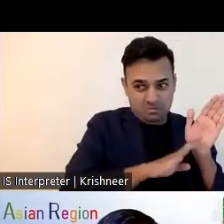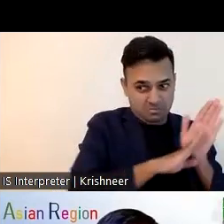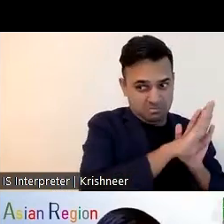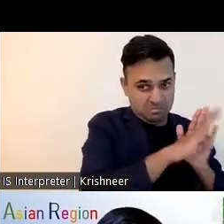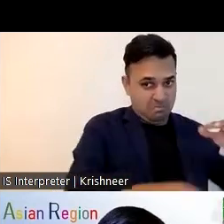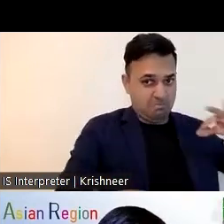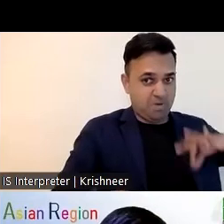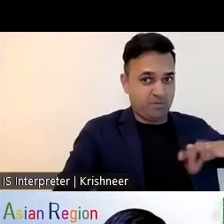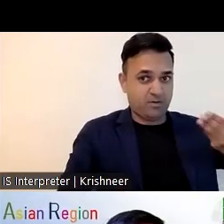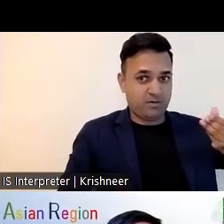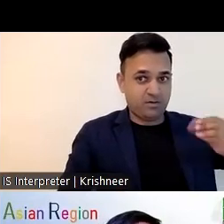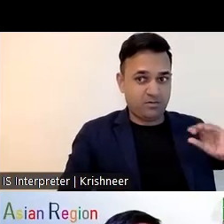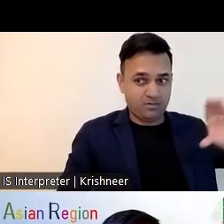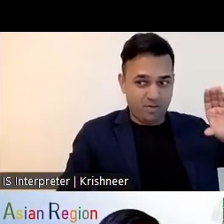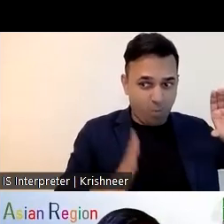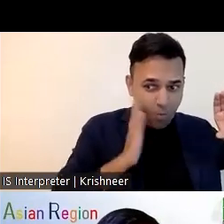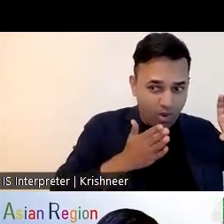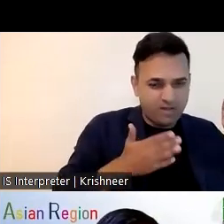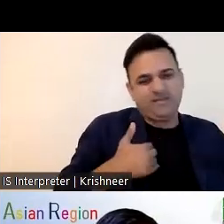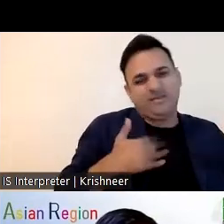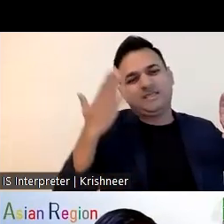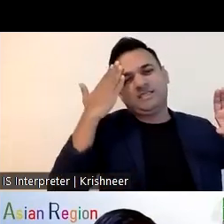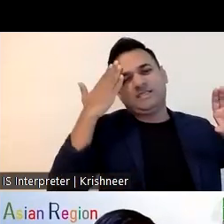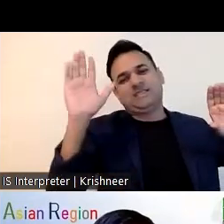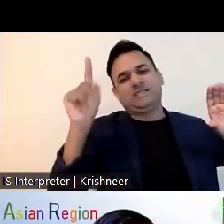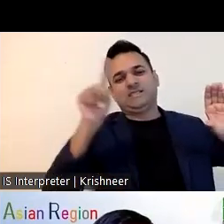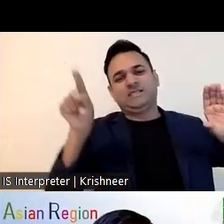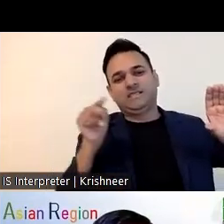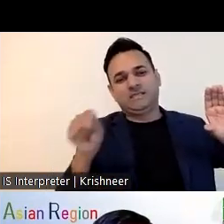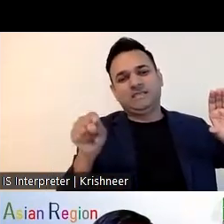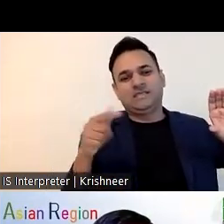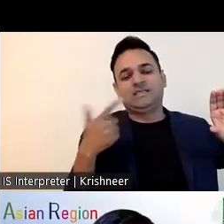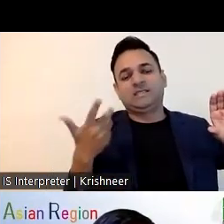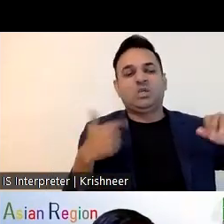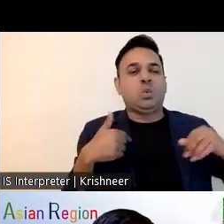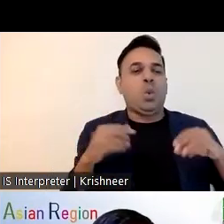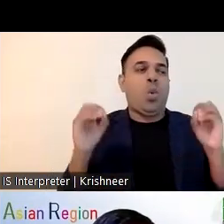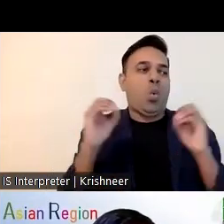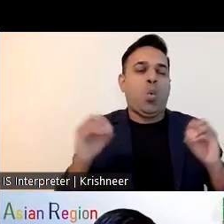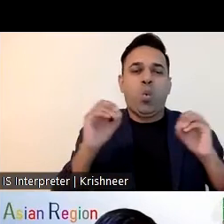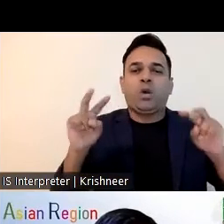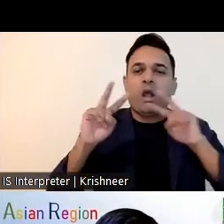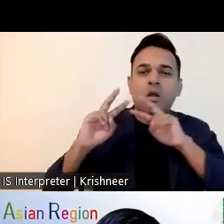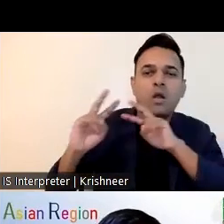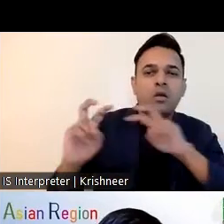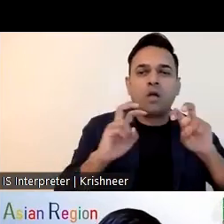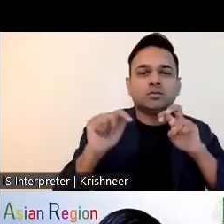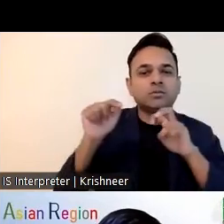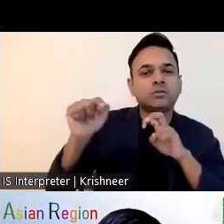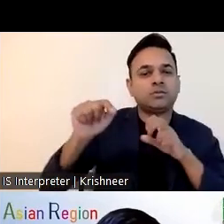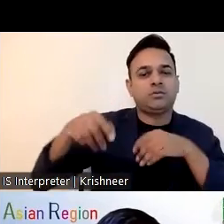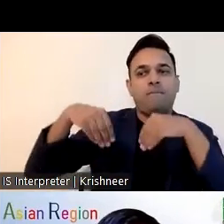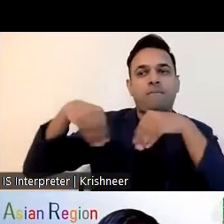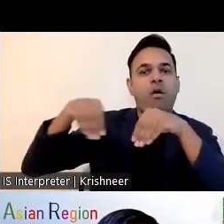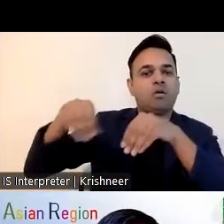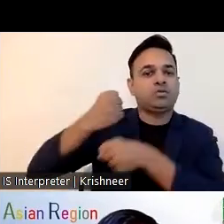like if there is the uh front desk and apprentice have to arrange lots of office work uh and because of the limitation